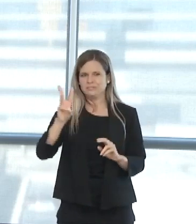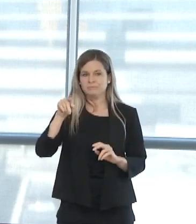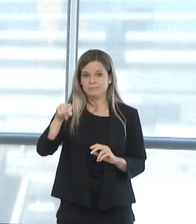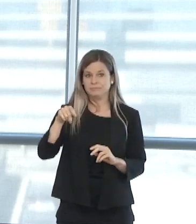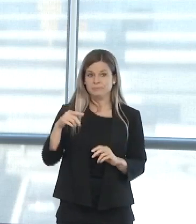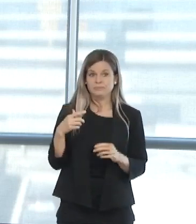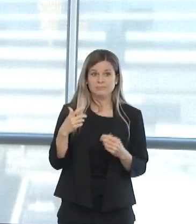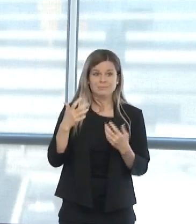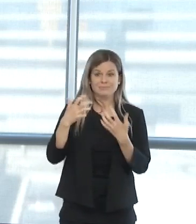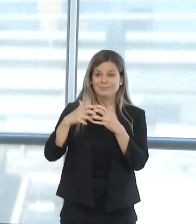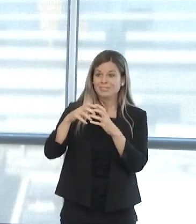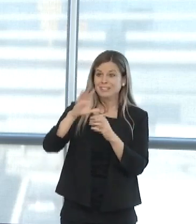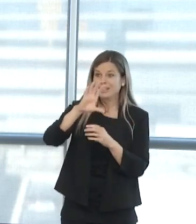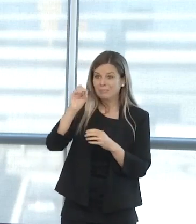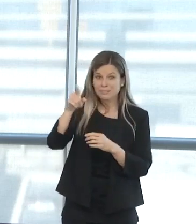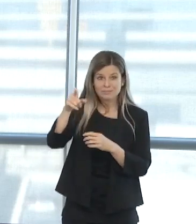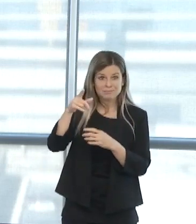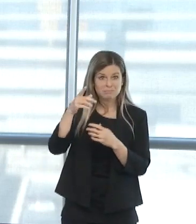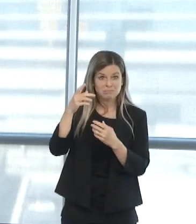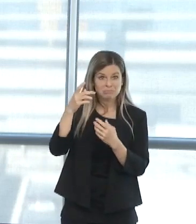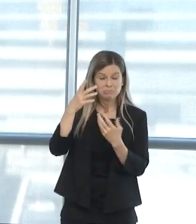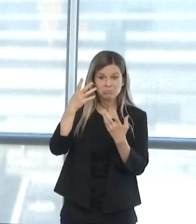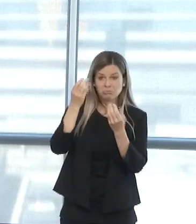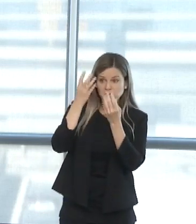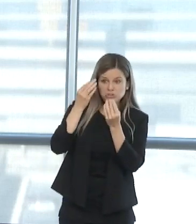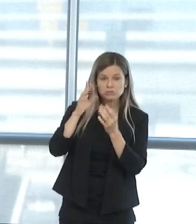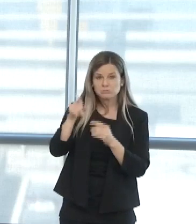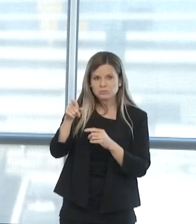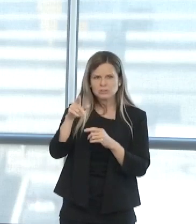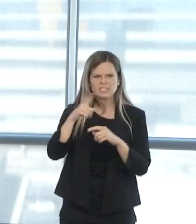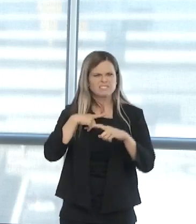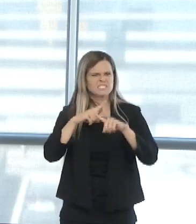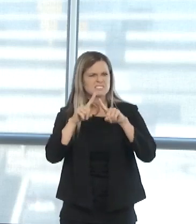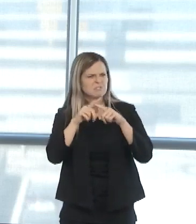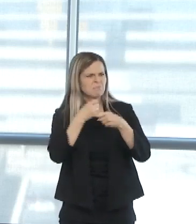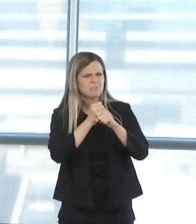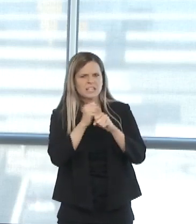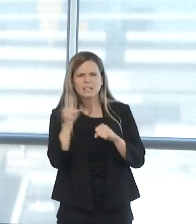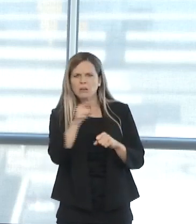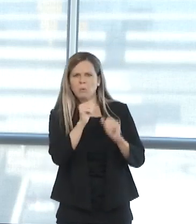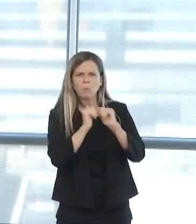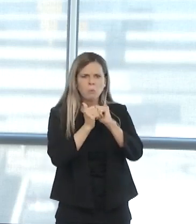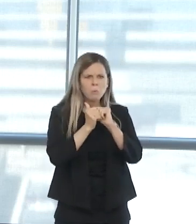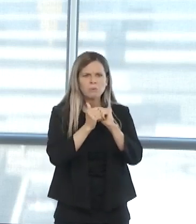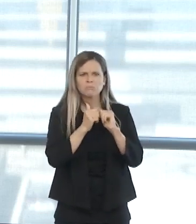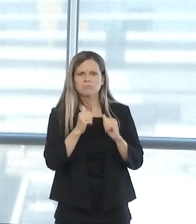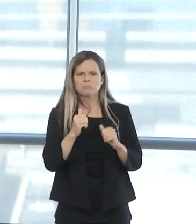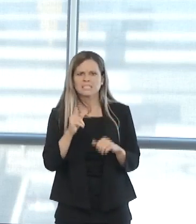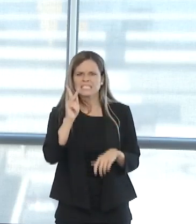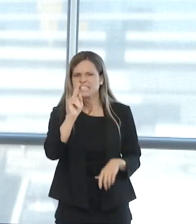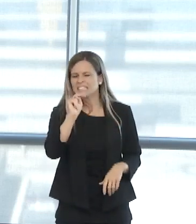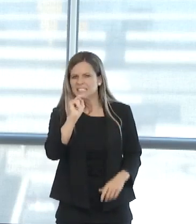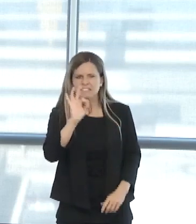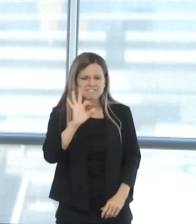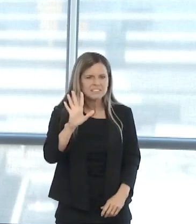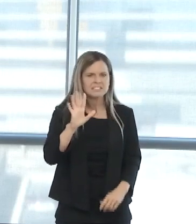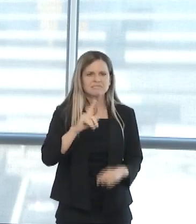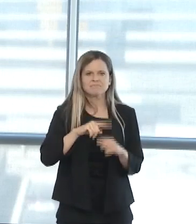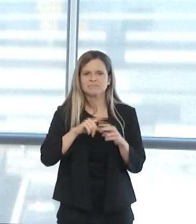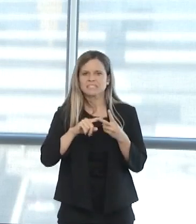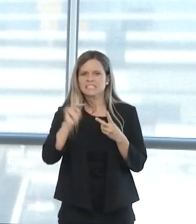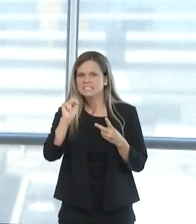information for donations of various types of masks, surgical masks, KN95 masks, N95 masks,